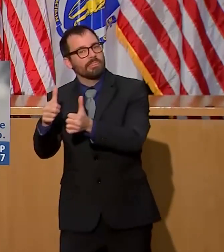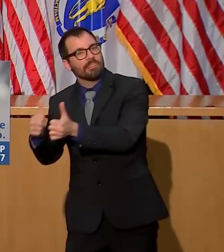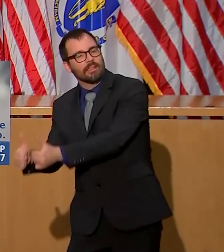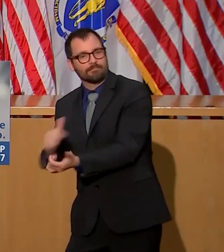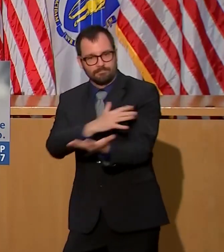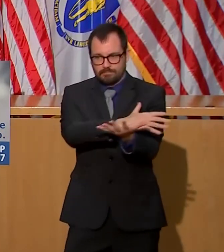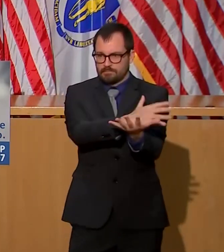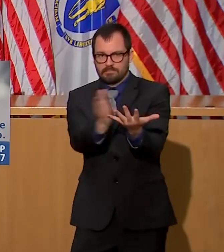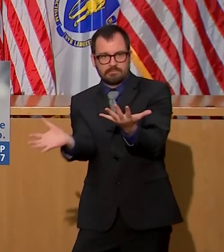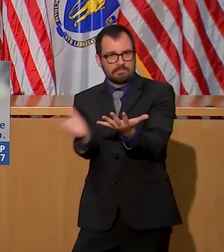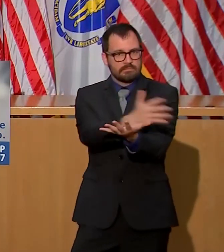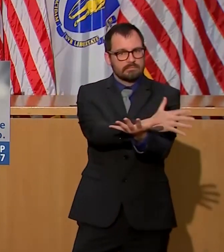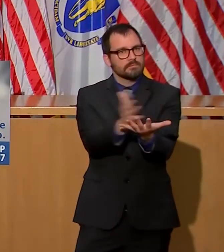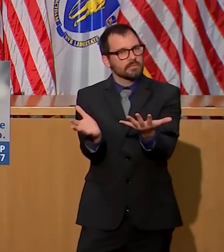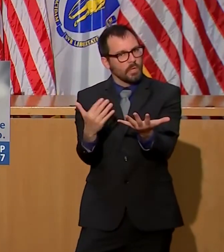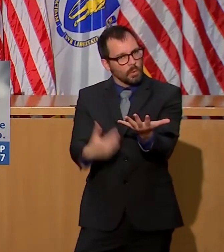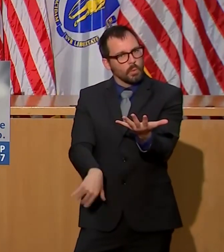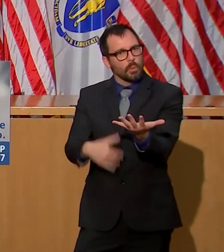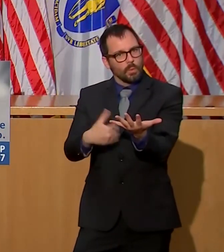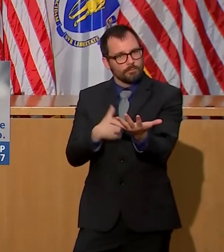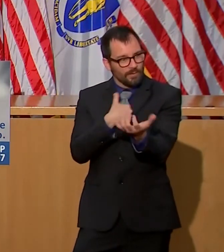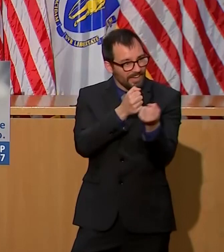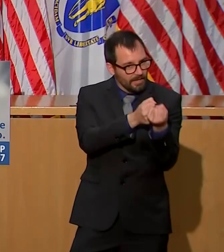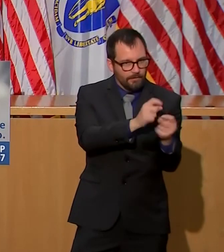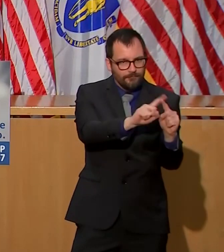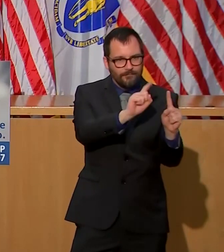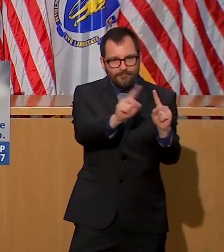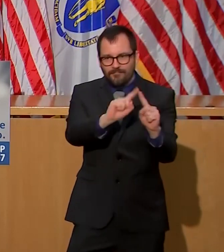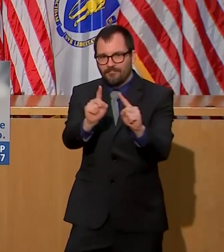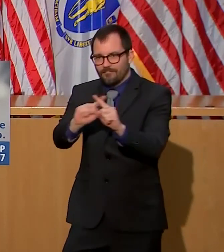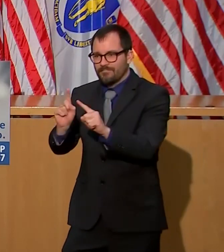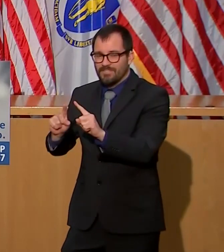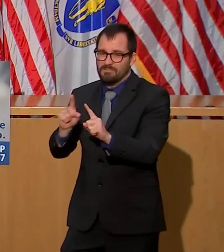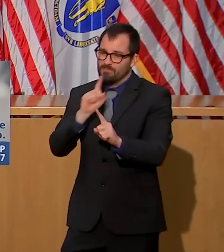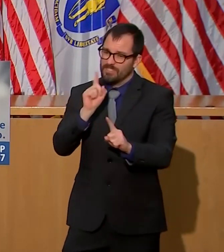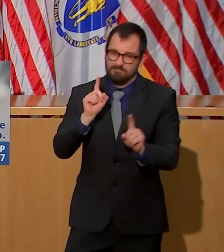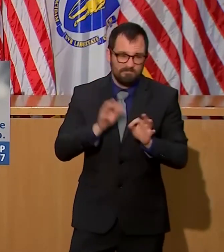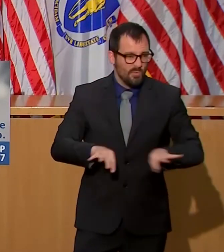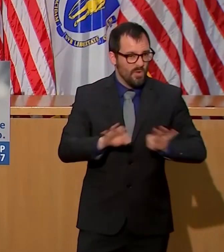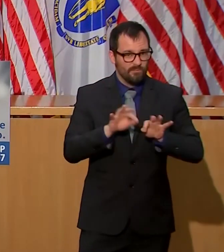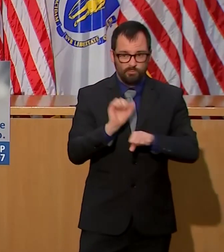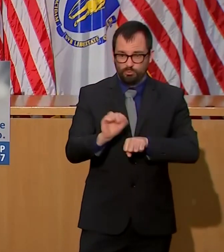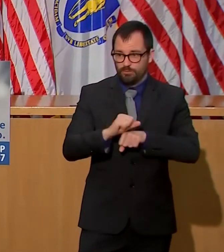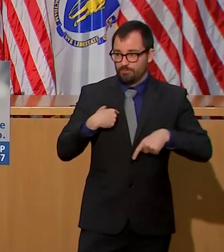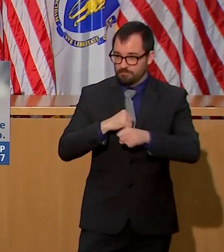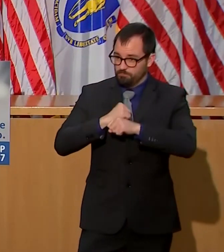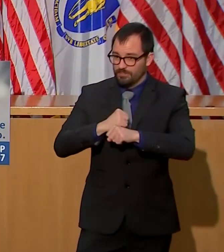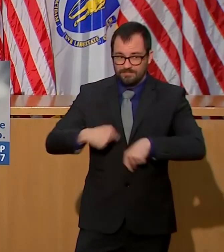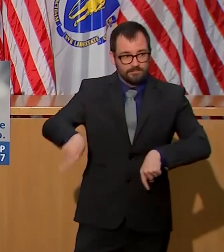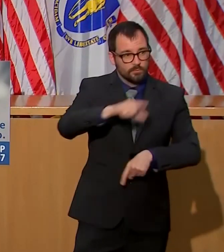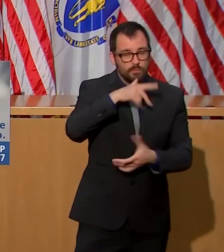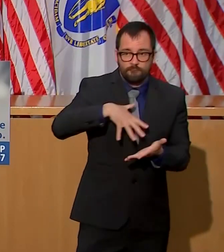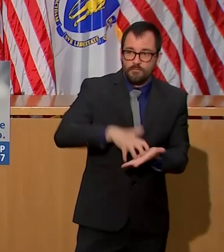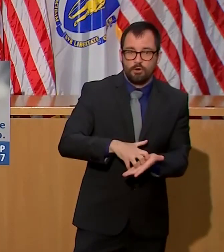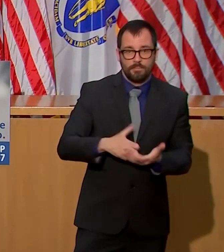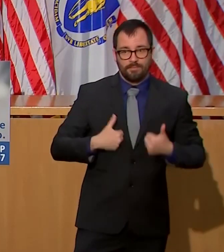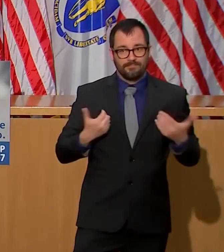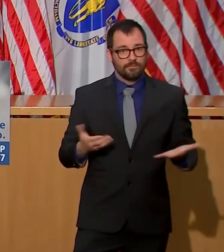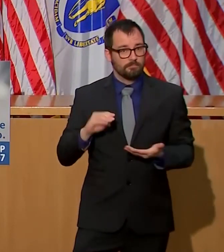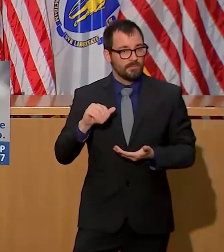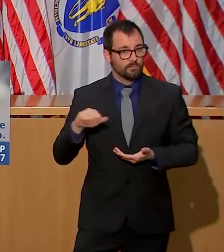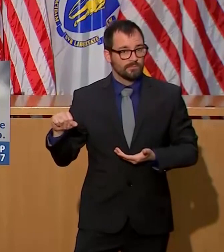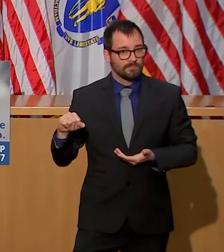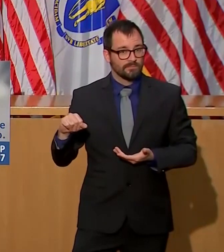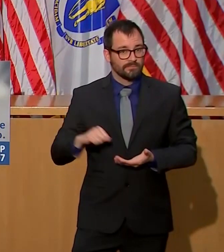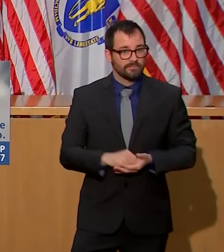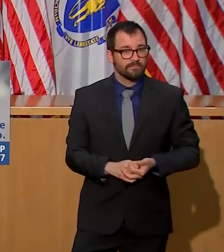of any illness, but especially a virus like this, can be lethal for our elderly and challenging for staff and